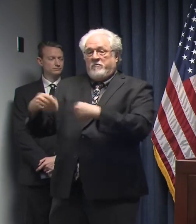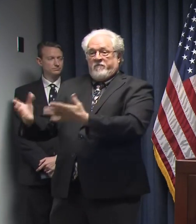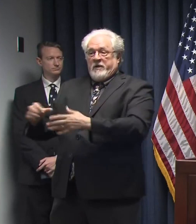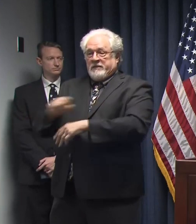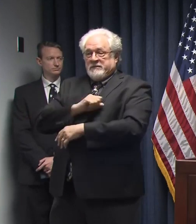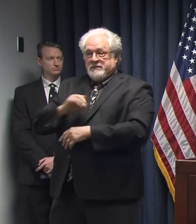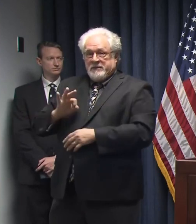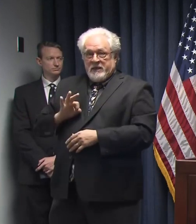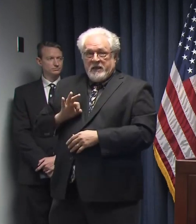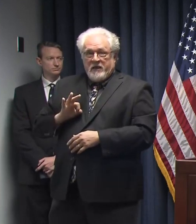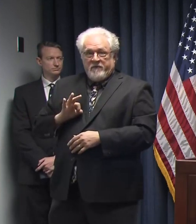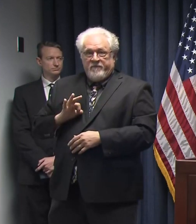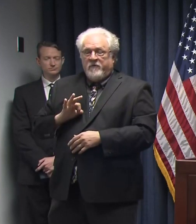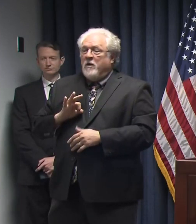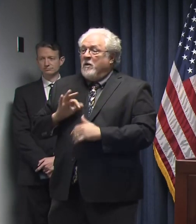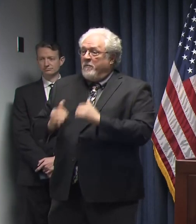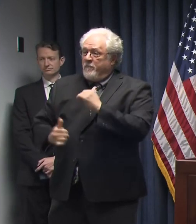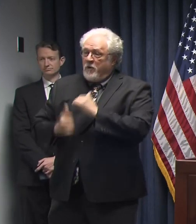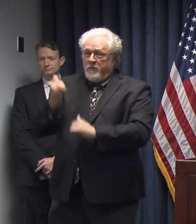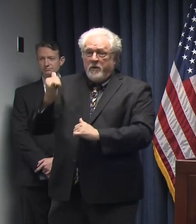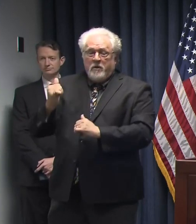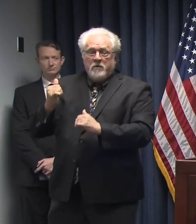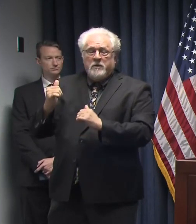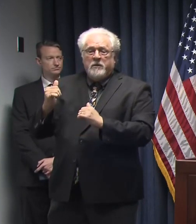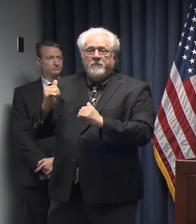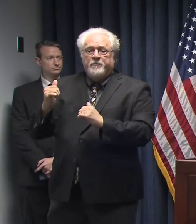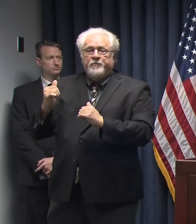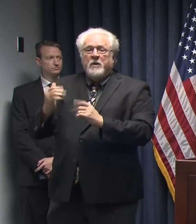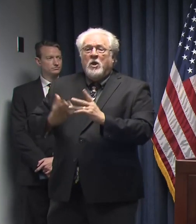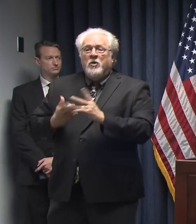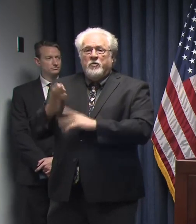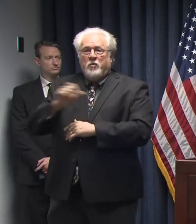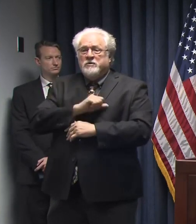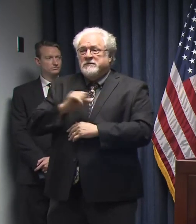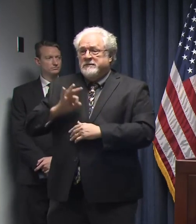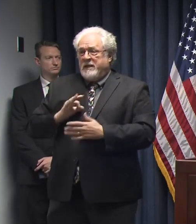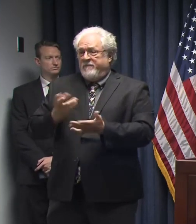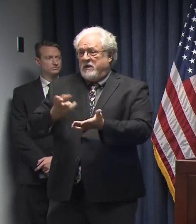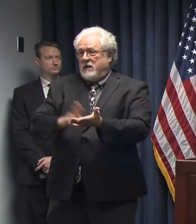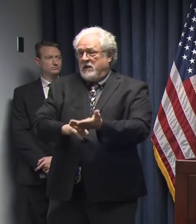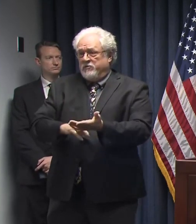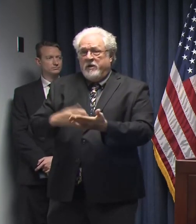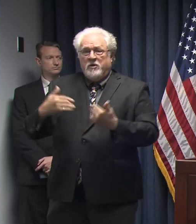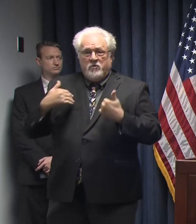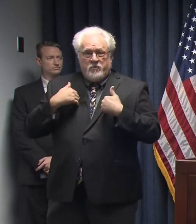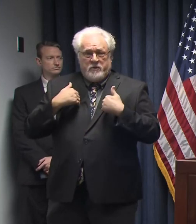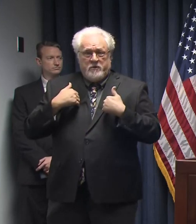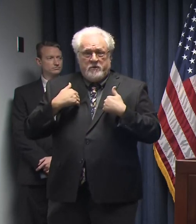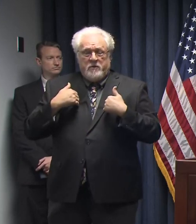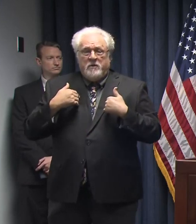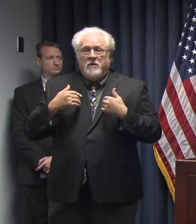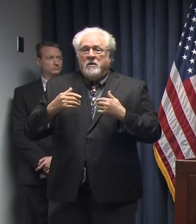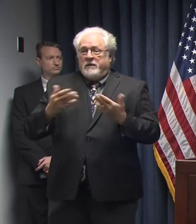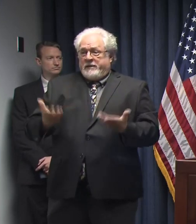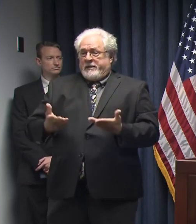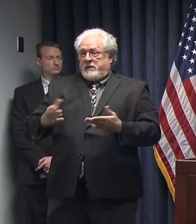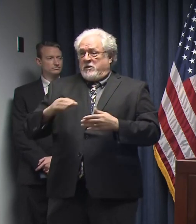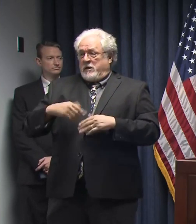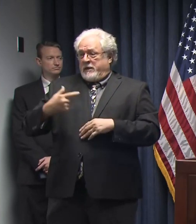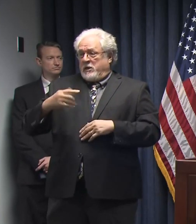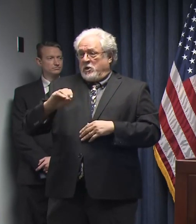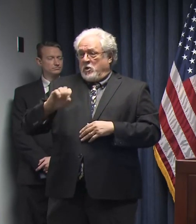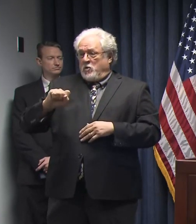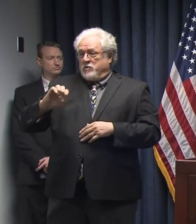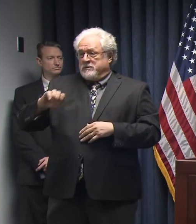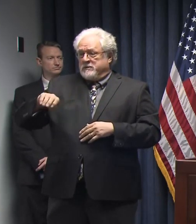facility primarily through a staffing contract that we are executing here at GOSEP,